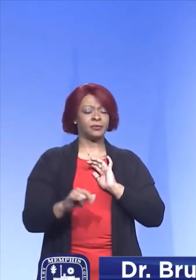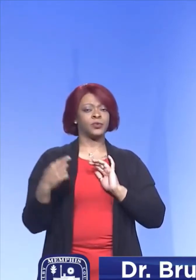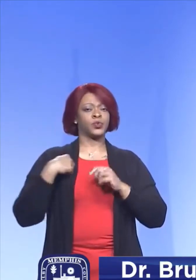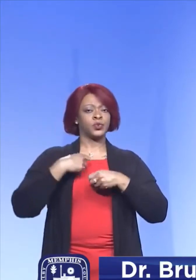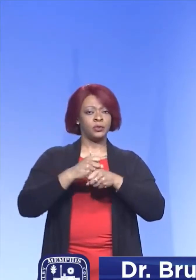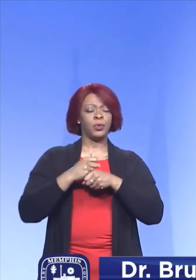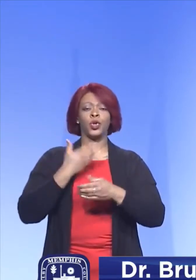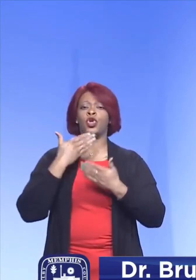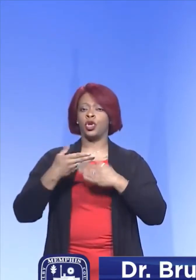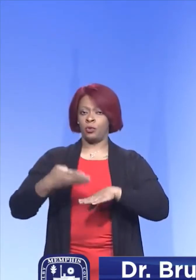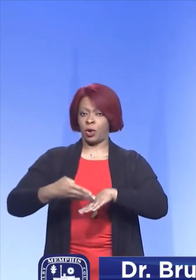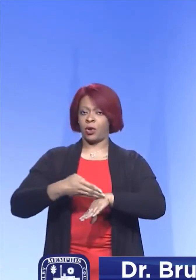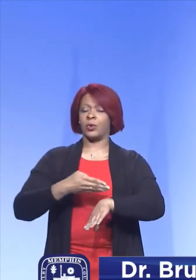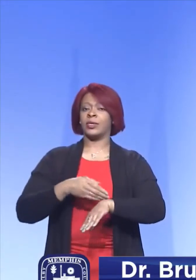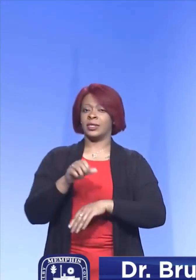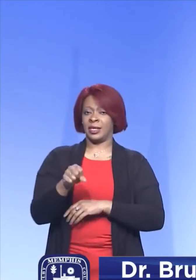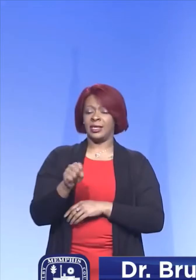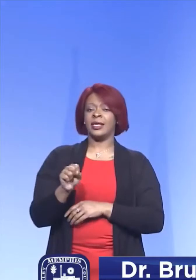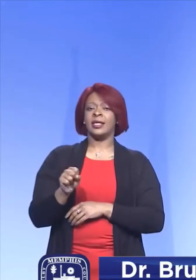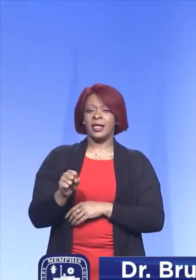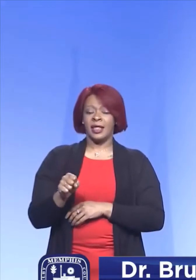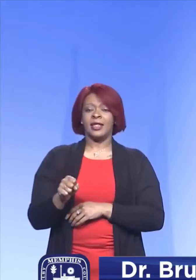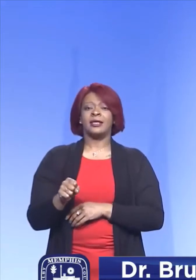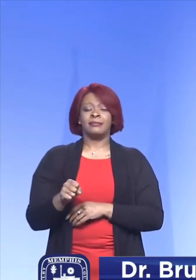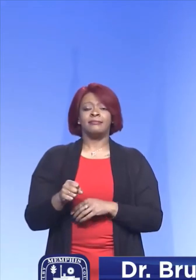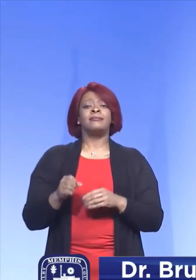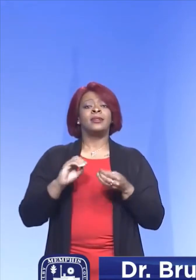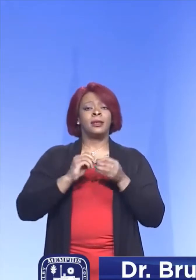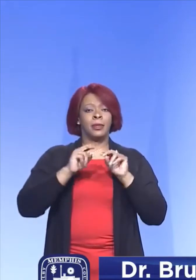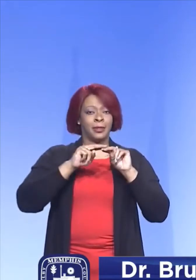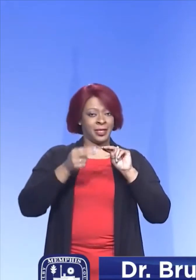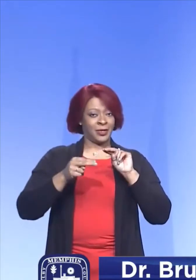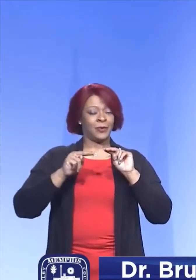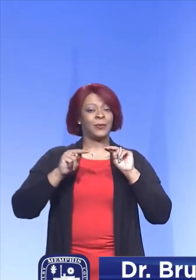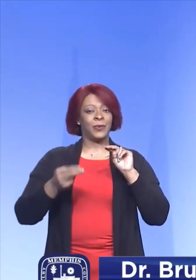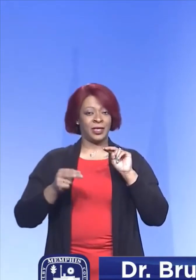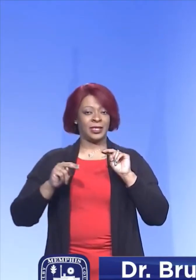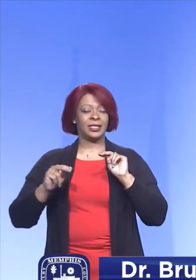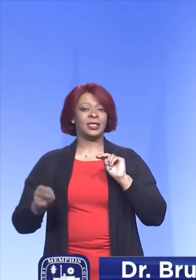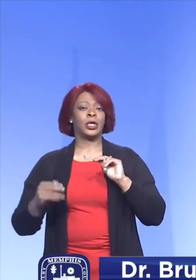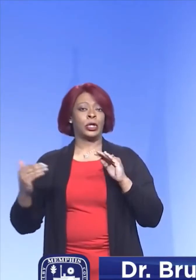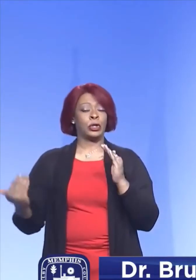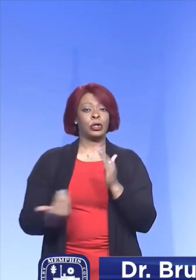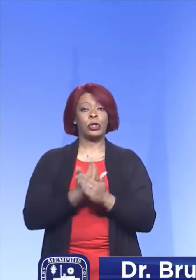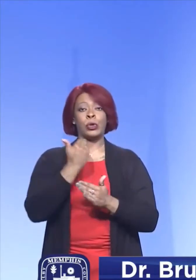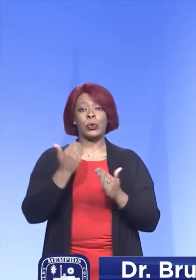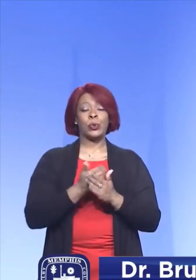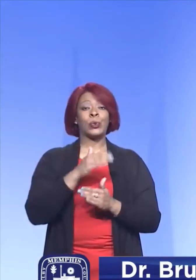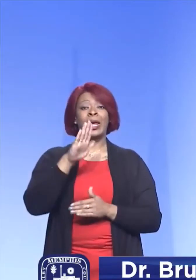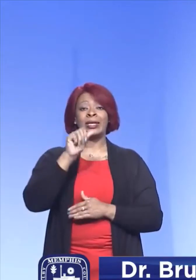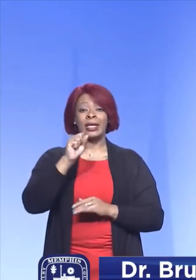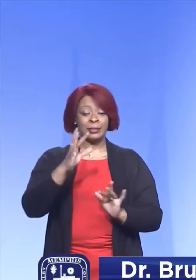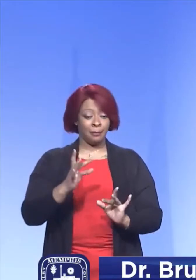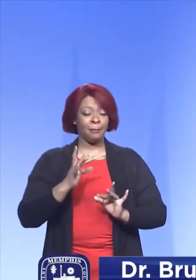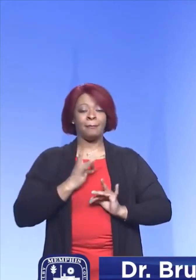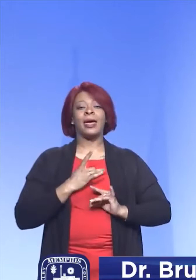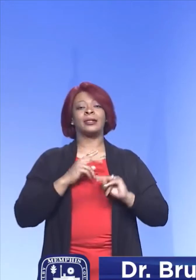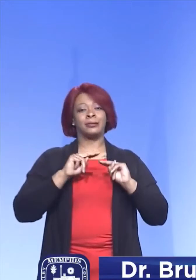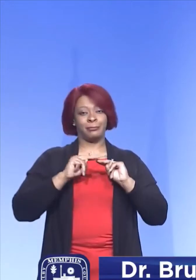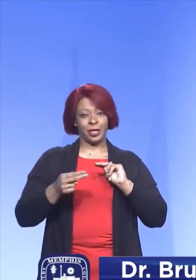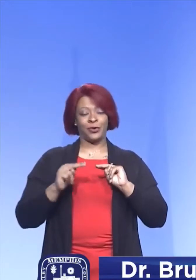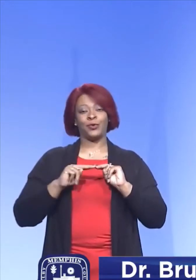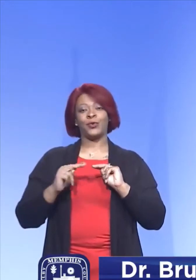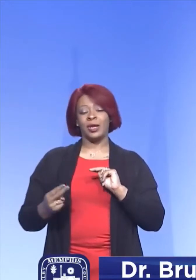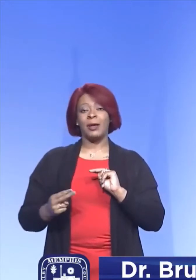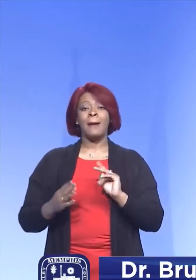making good progress. Things are decreasing. The new cases are decreasing. The